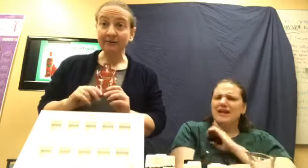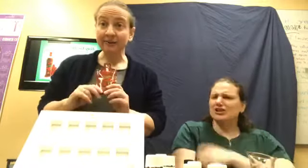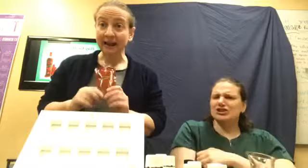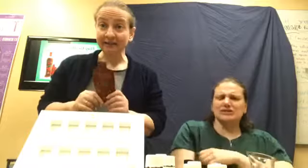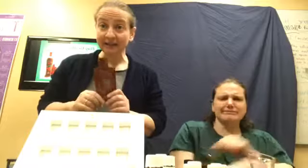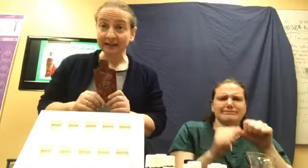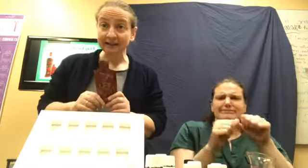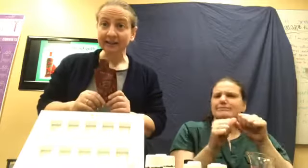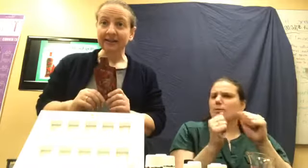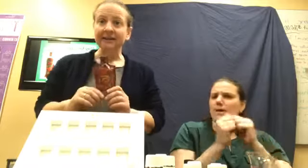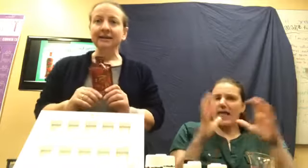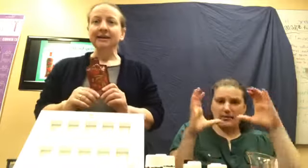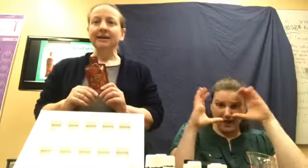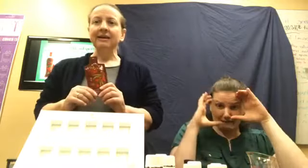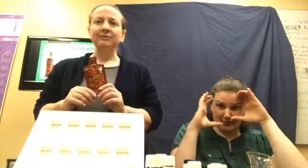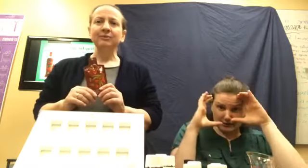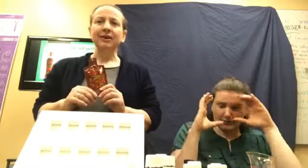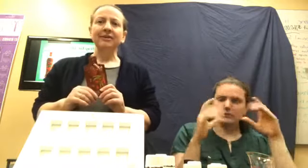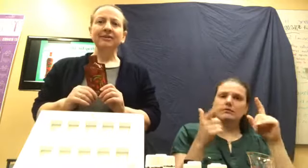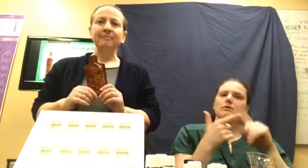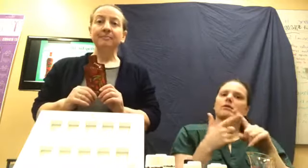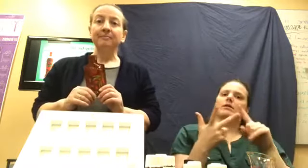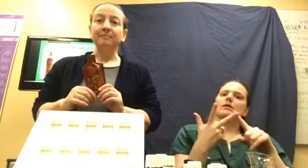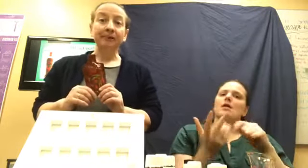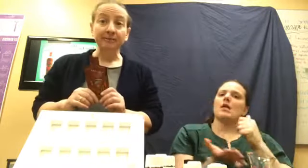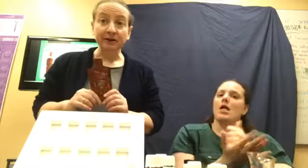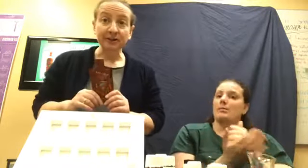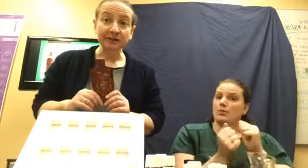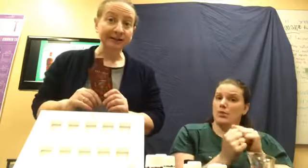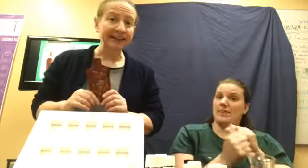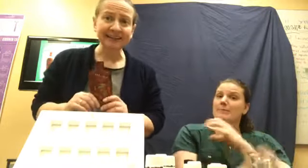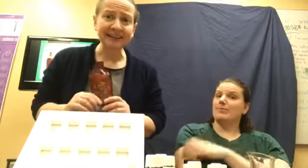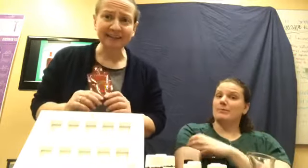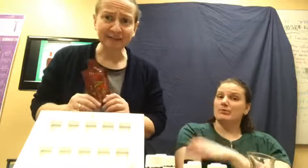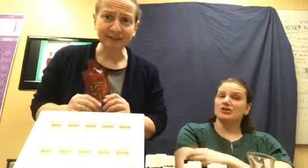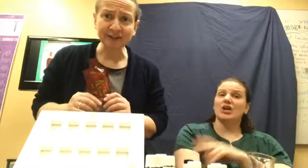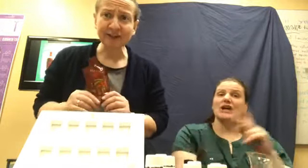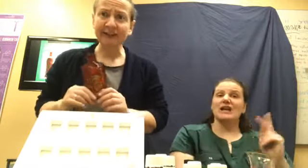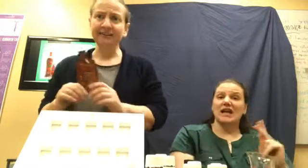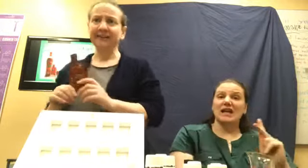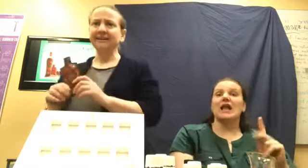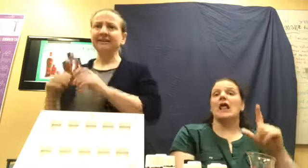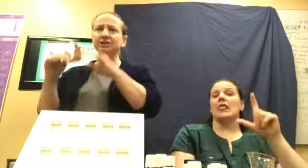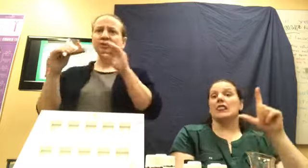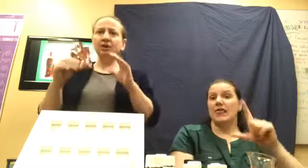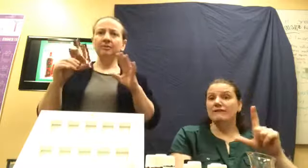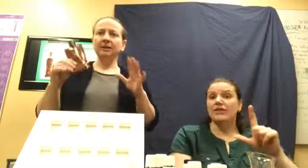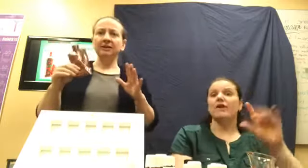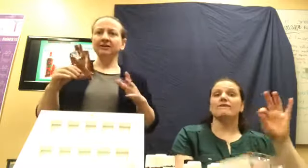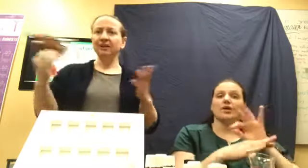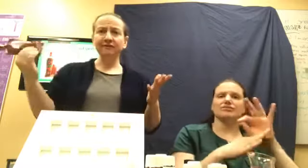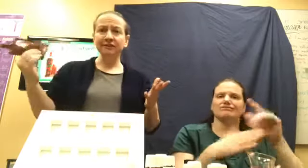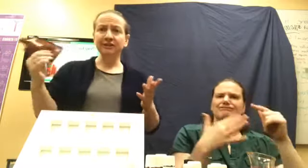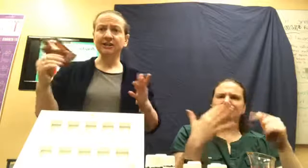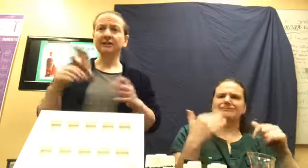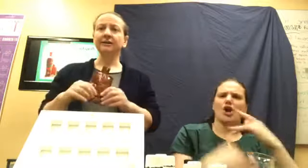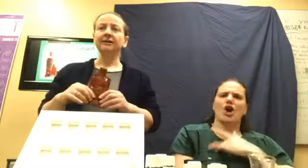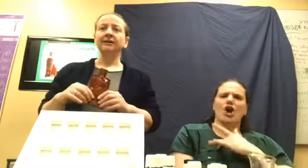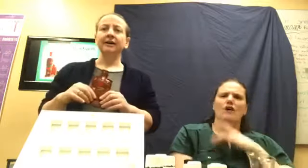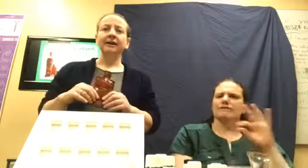caffeine, helps with blood pressure, kidney, liver functioning, like so many things. Heart functioning. Uh,